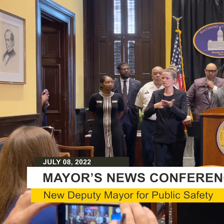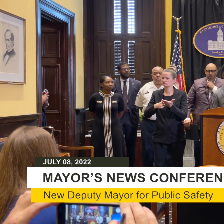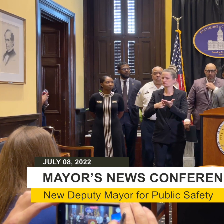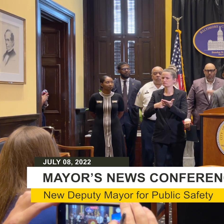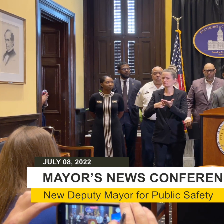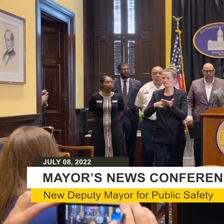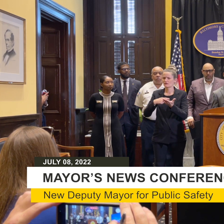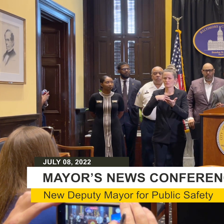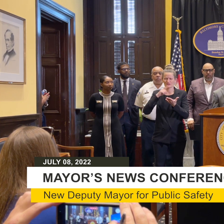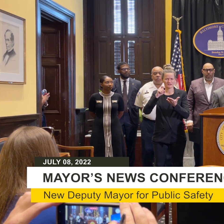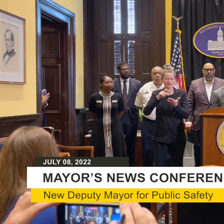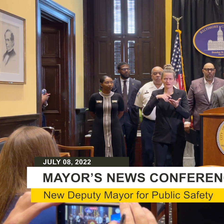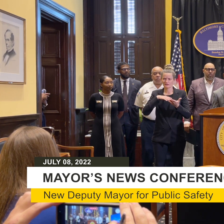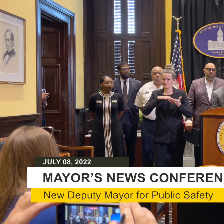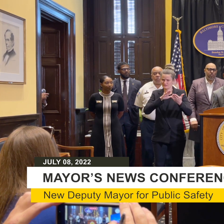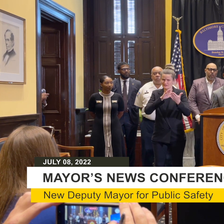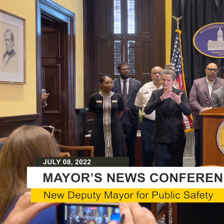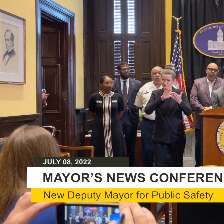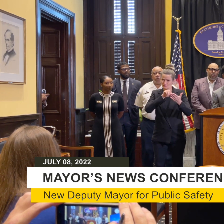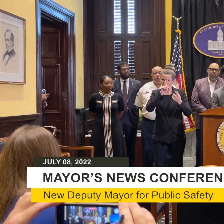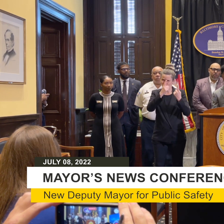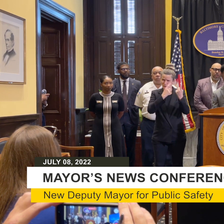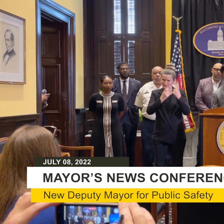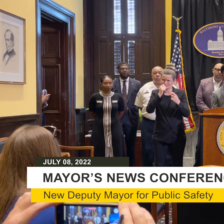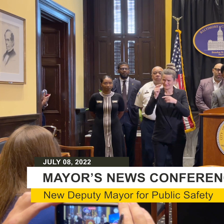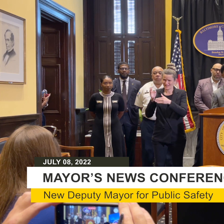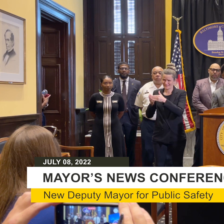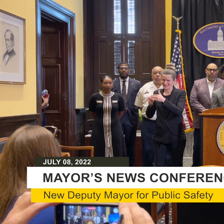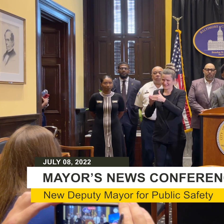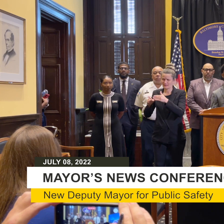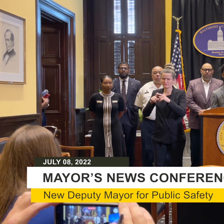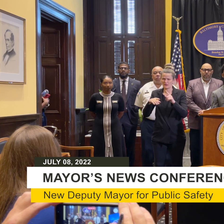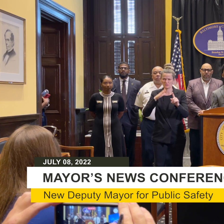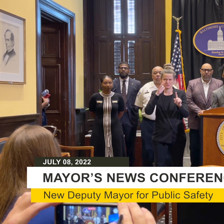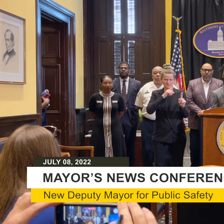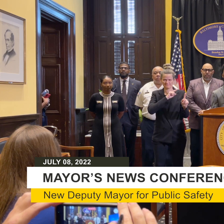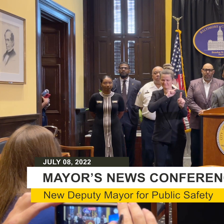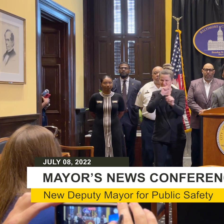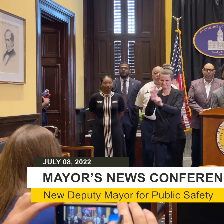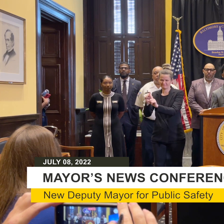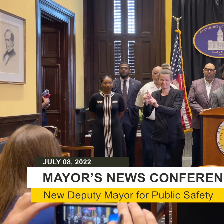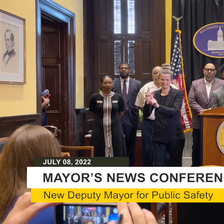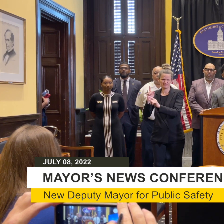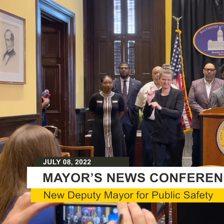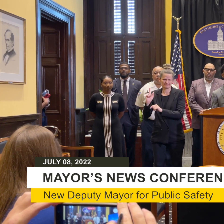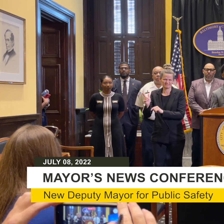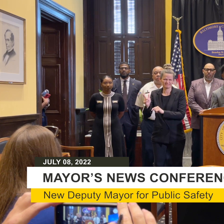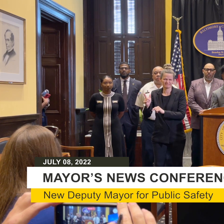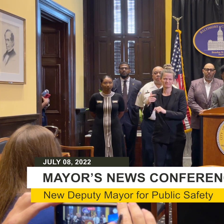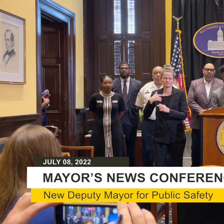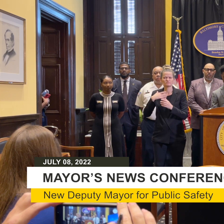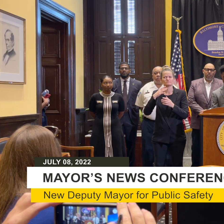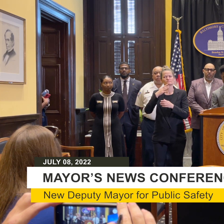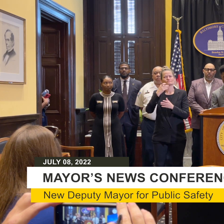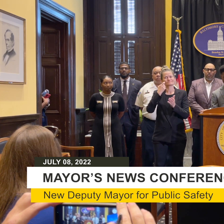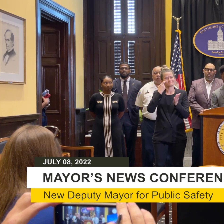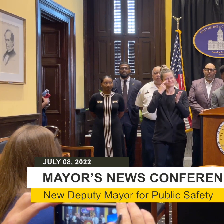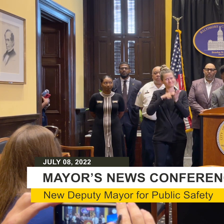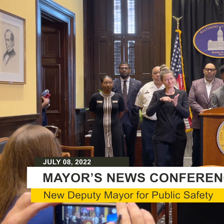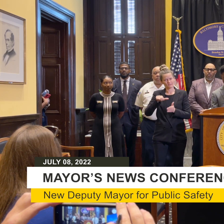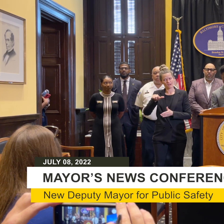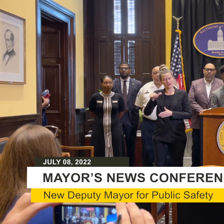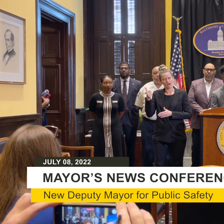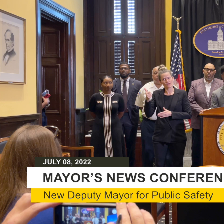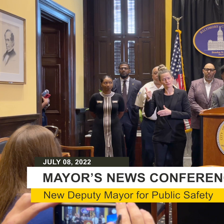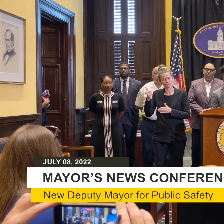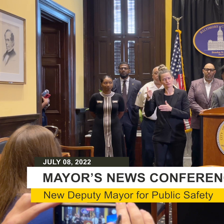guys in questions, but we'll get back to that in a second, but wanted to uplift that and know that we had another tragic life